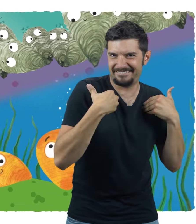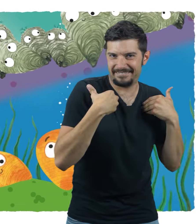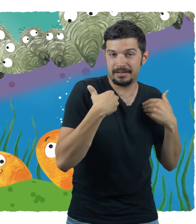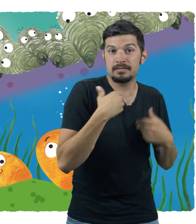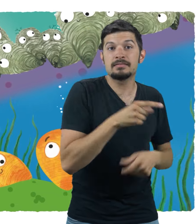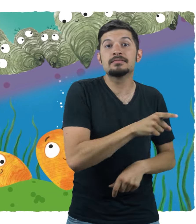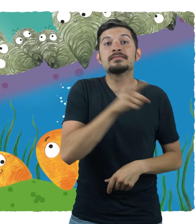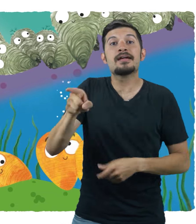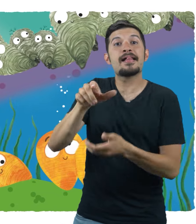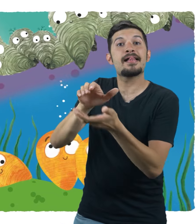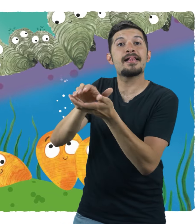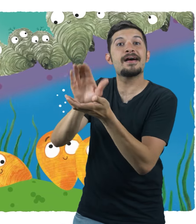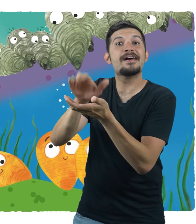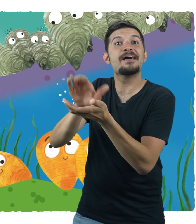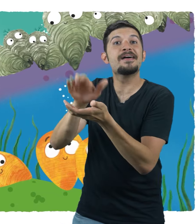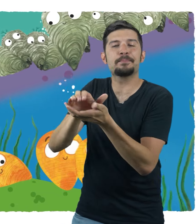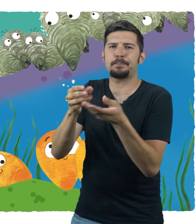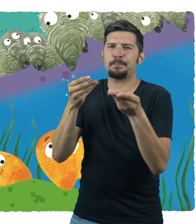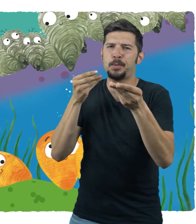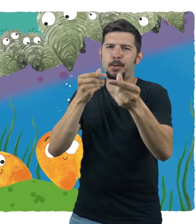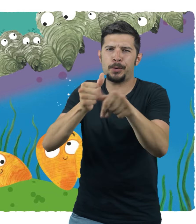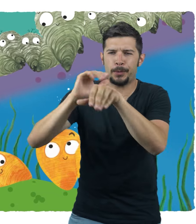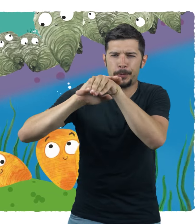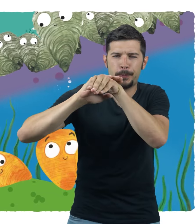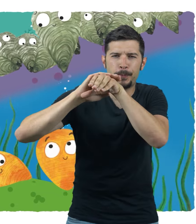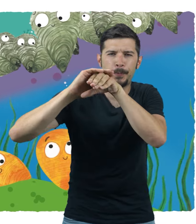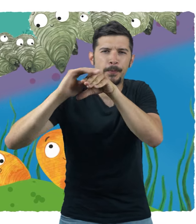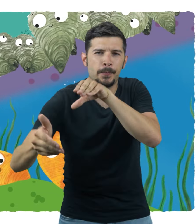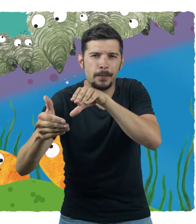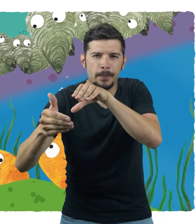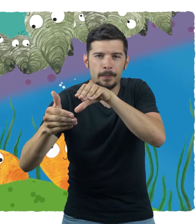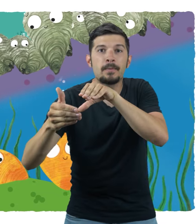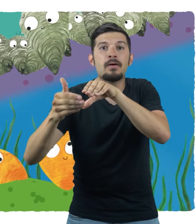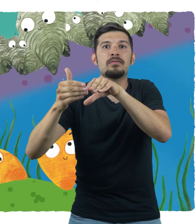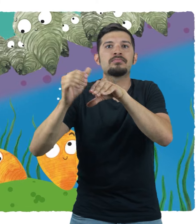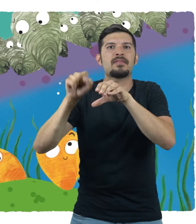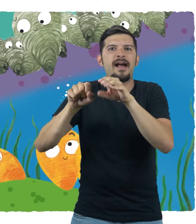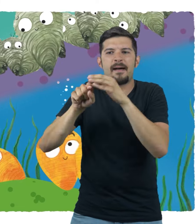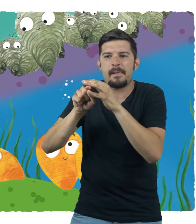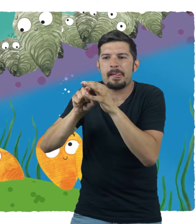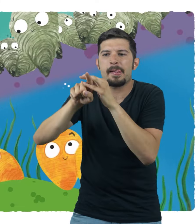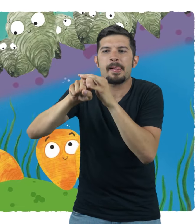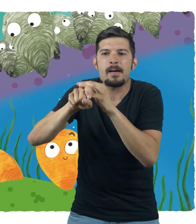Oysters settle in one spot while clams move around on one foot.